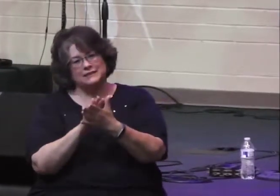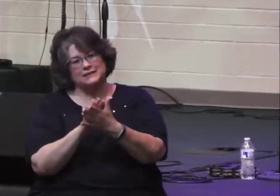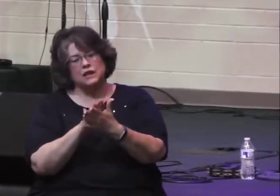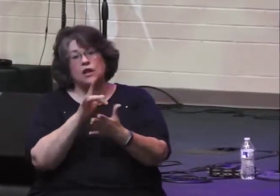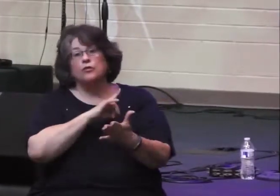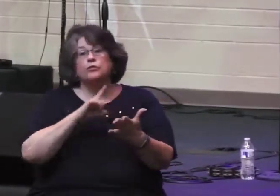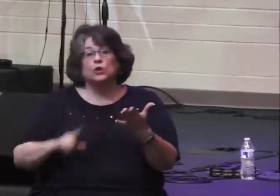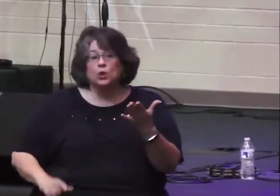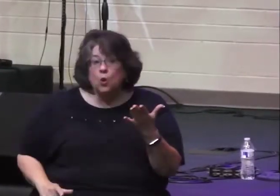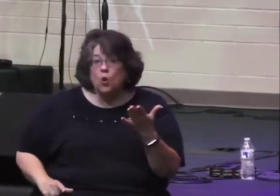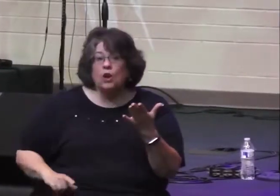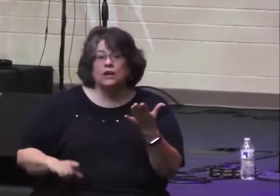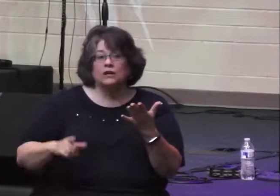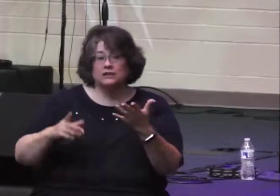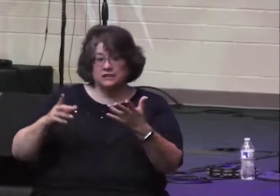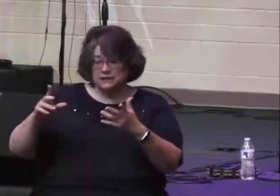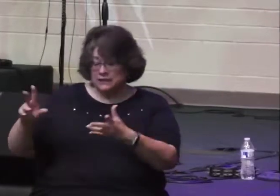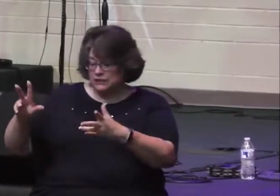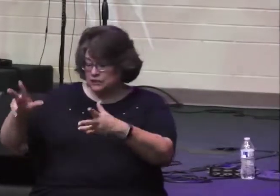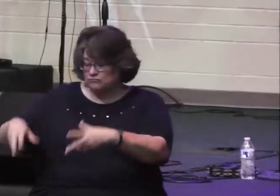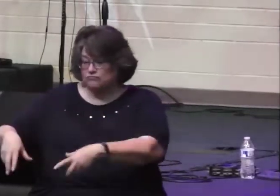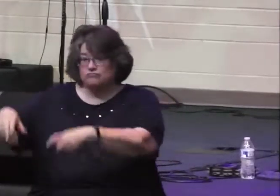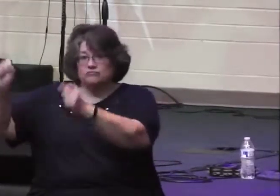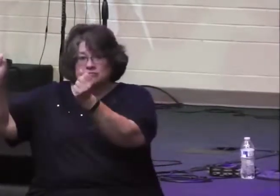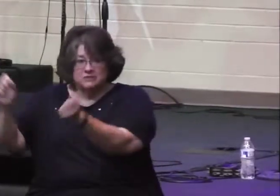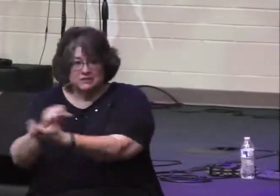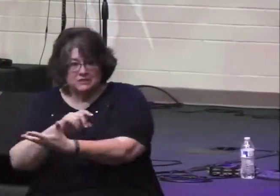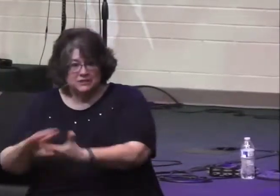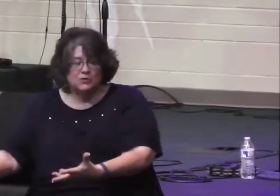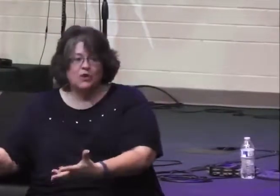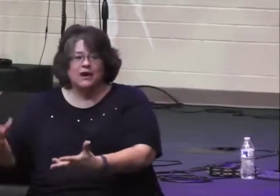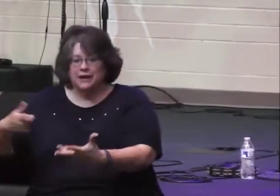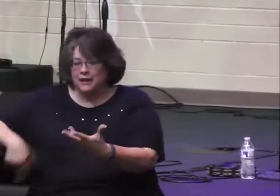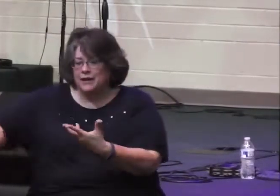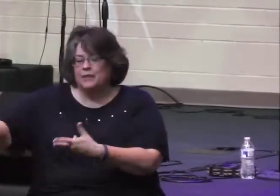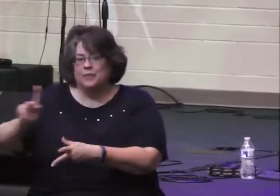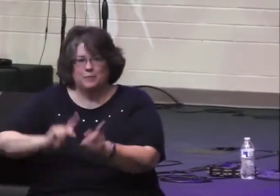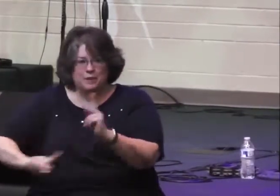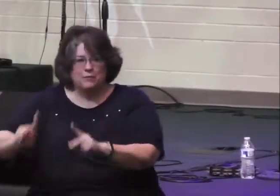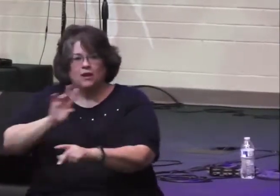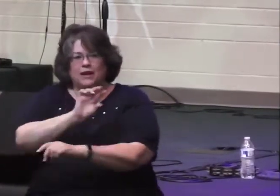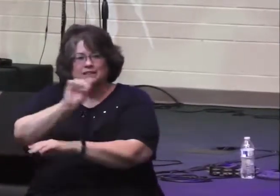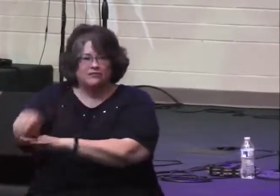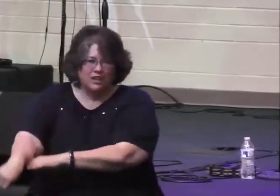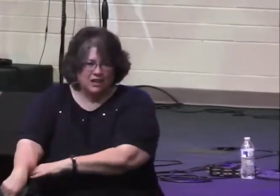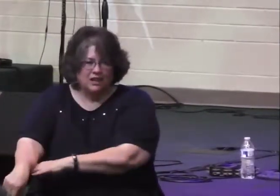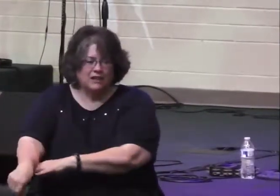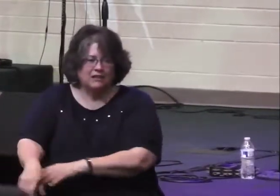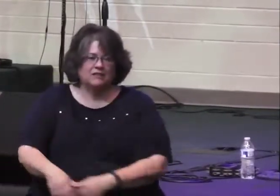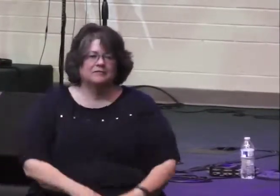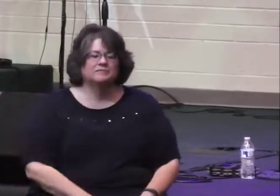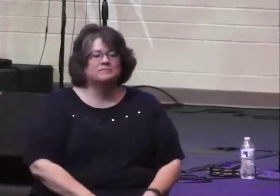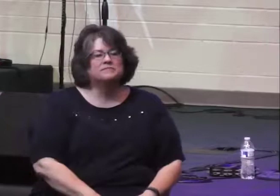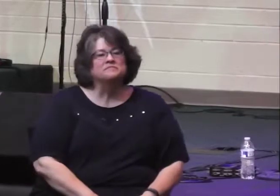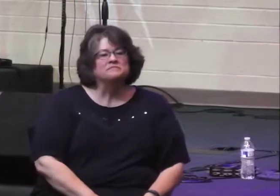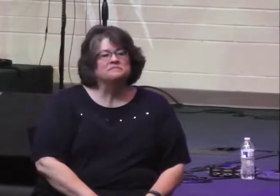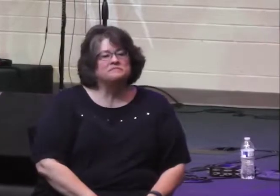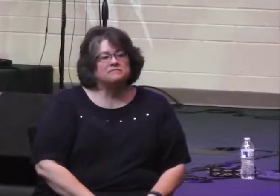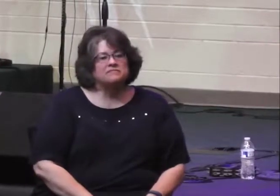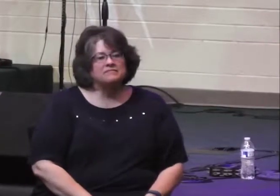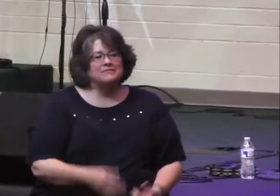set ambushes against the men of Ammon and Moab and Mount Seir who were invading Judah, and they were